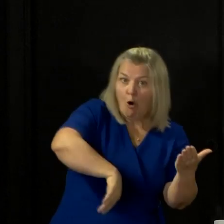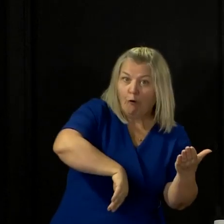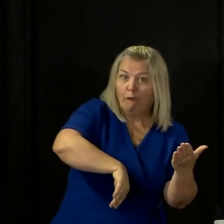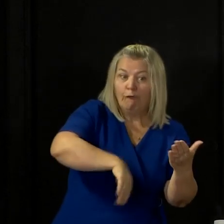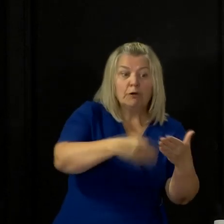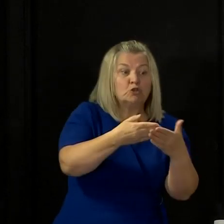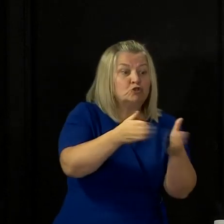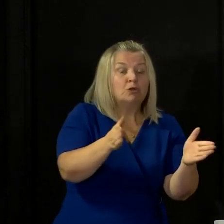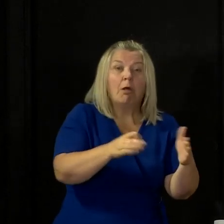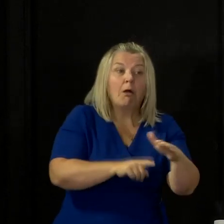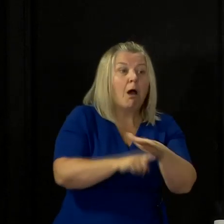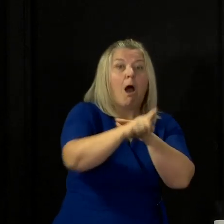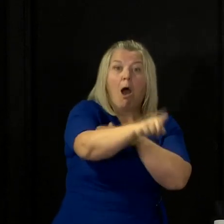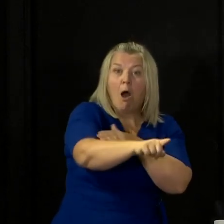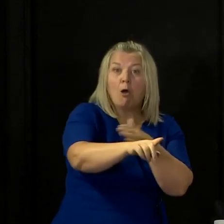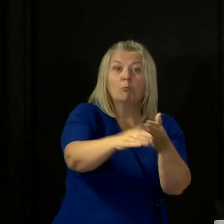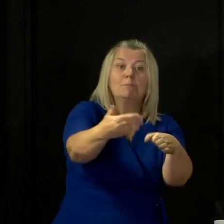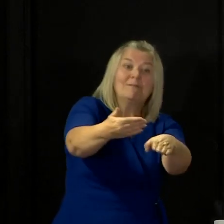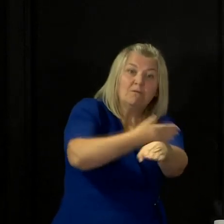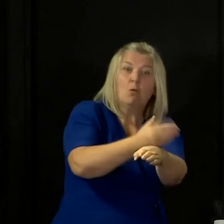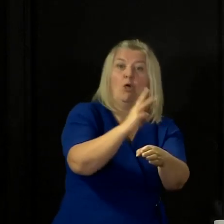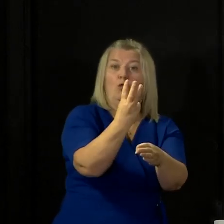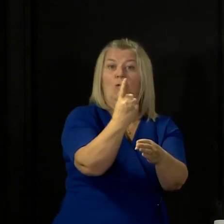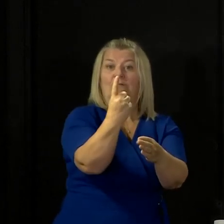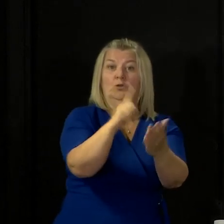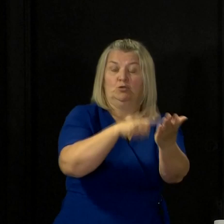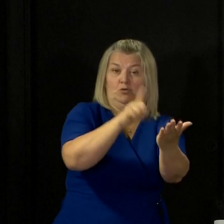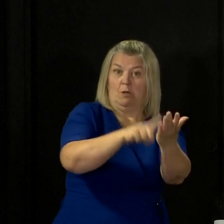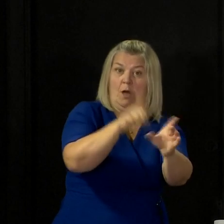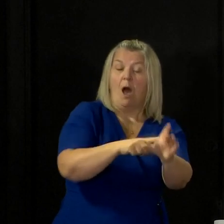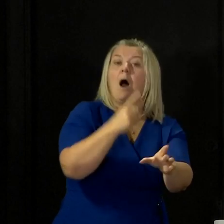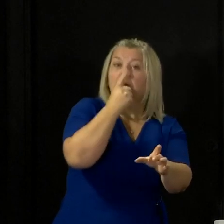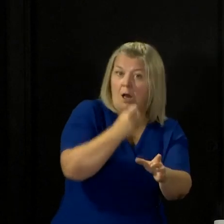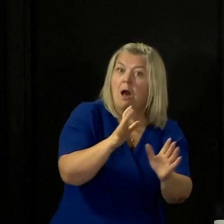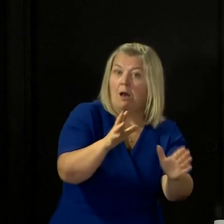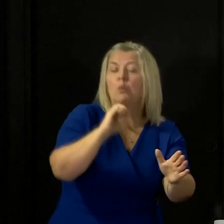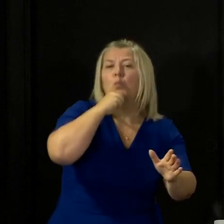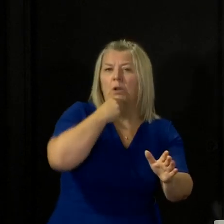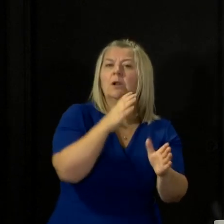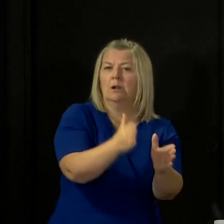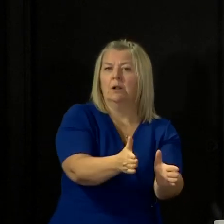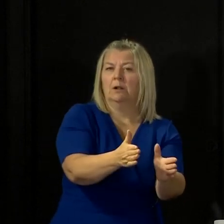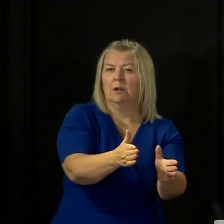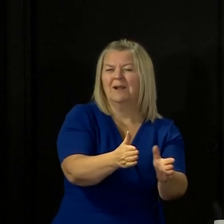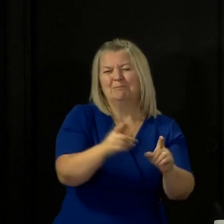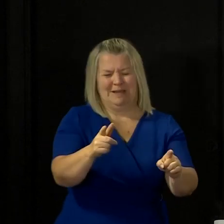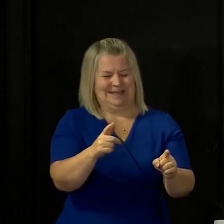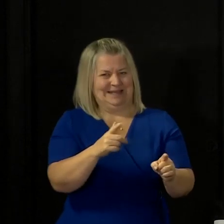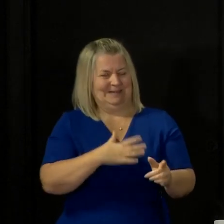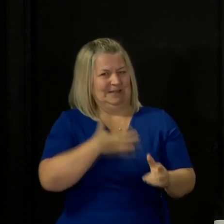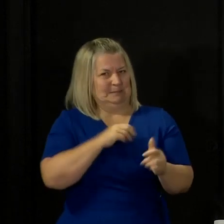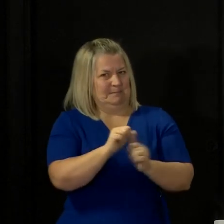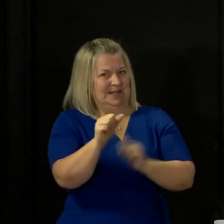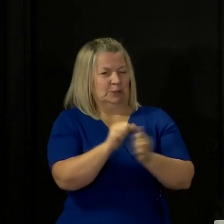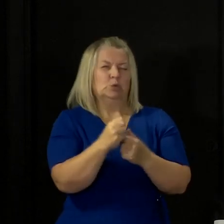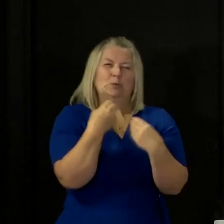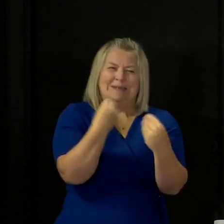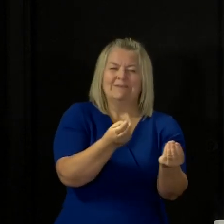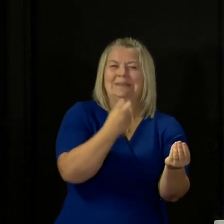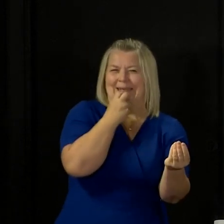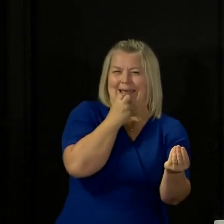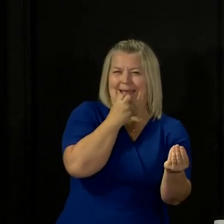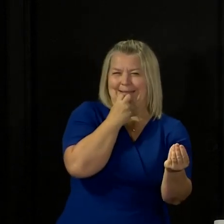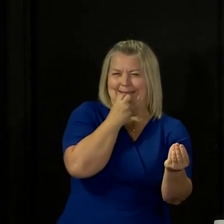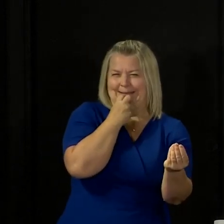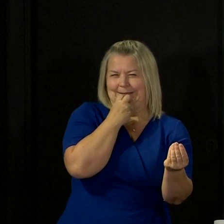so. But we judge now that it is better to give you that clarity of a backstop date at this stage. And please be